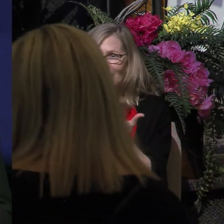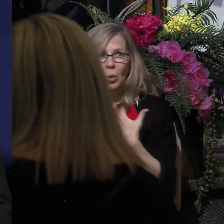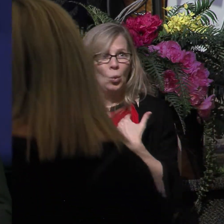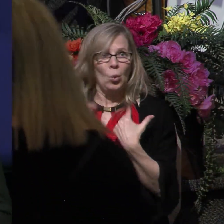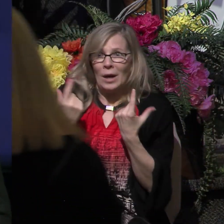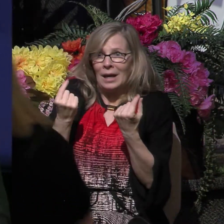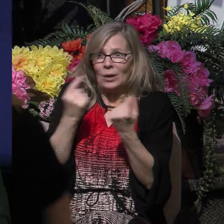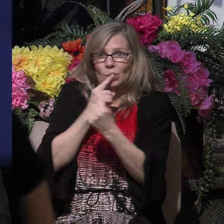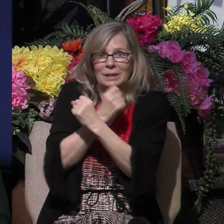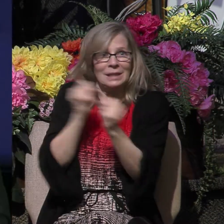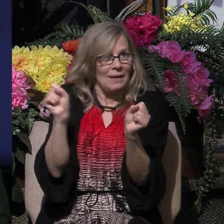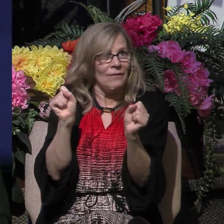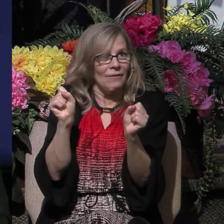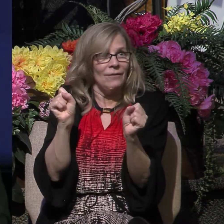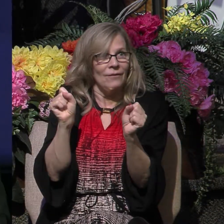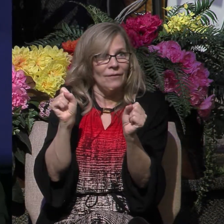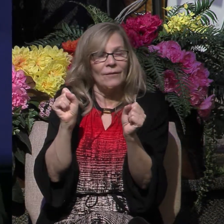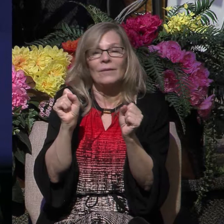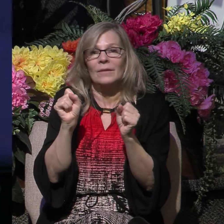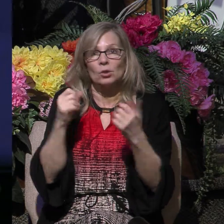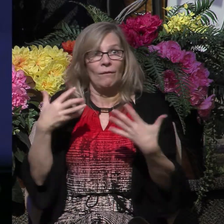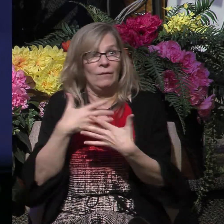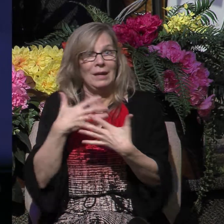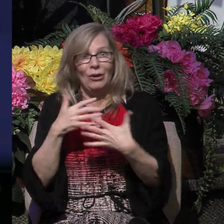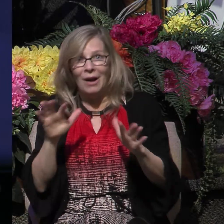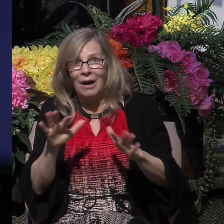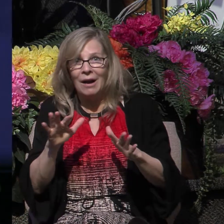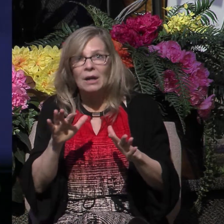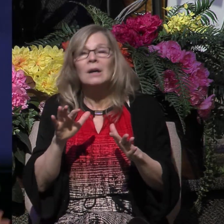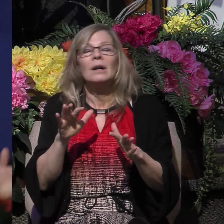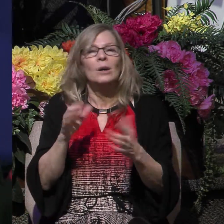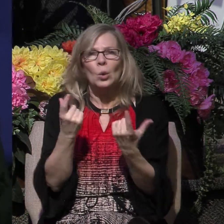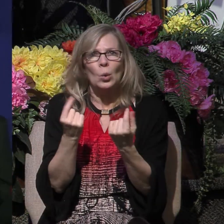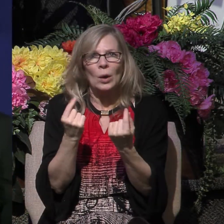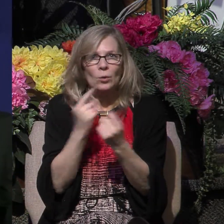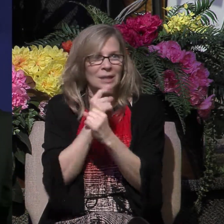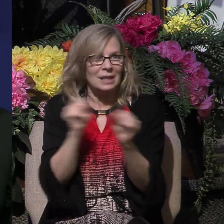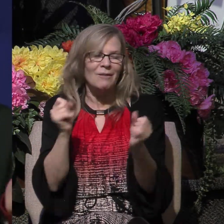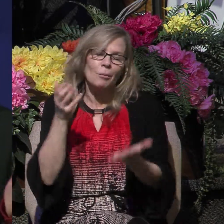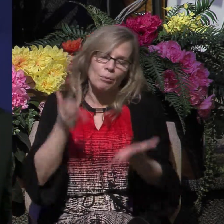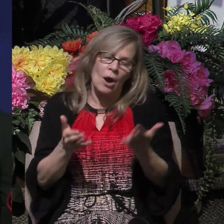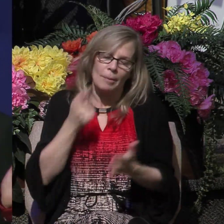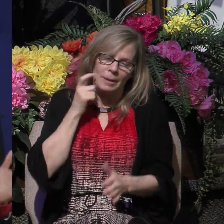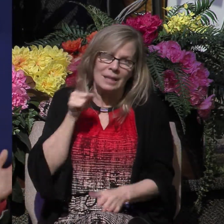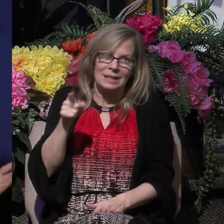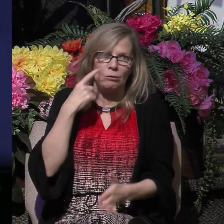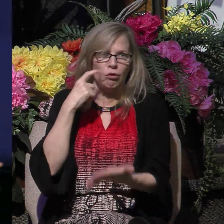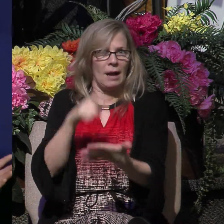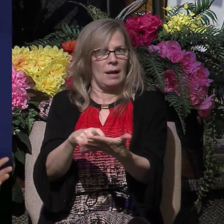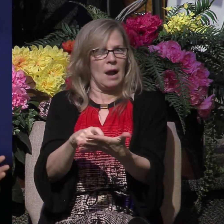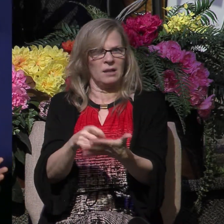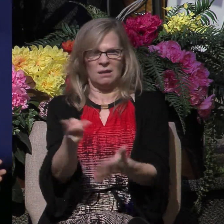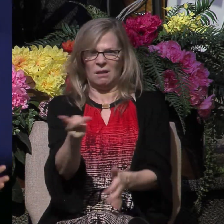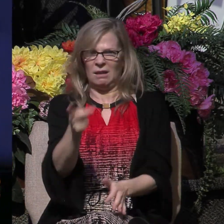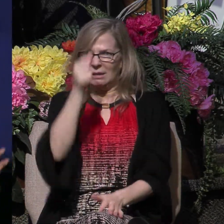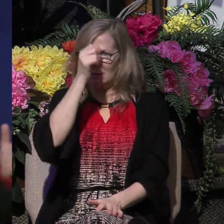So after falling down in fear before Paul and Silas, probably because he recognized that these men of God had